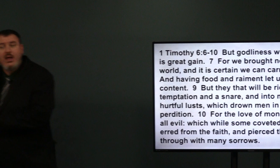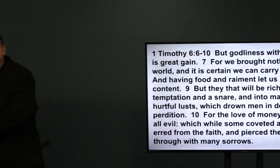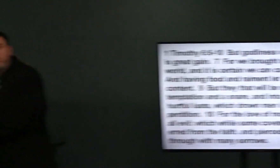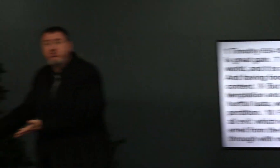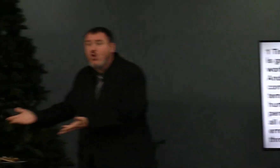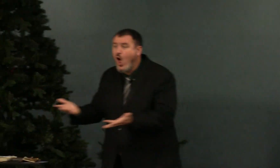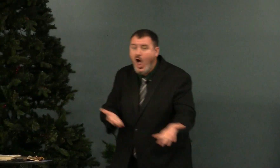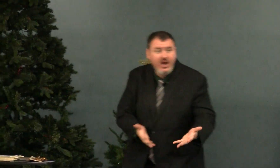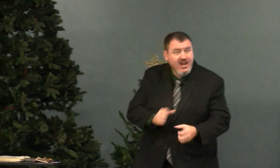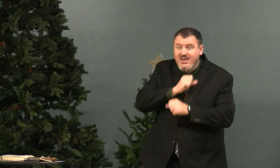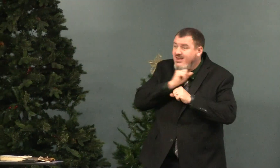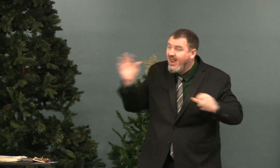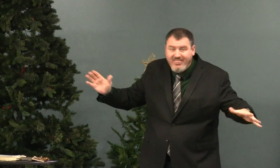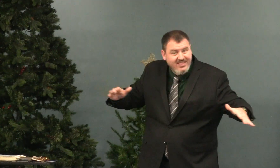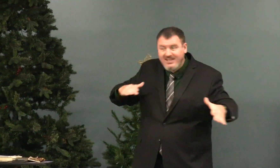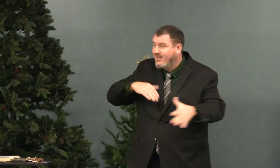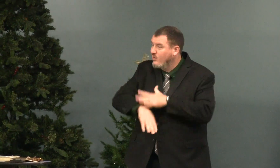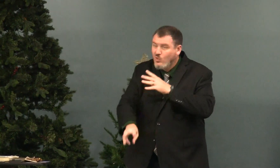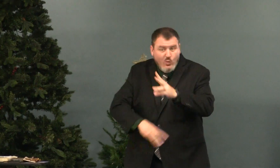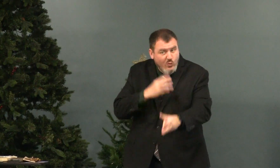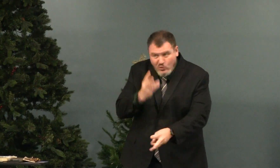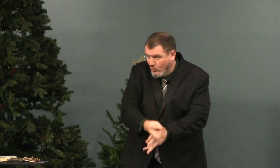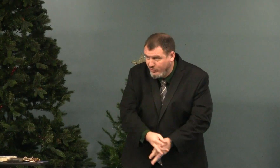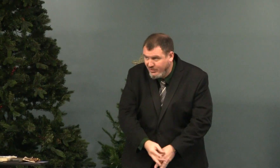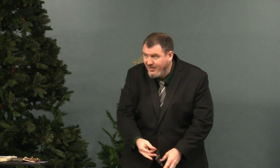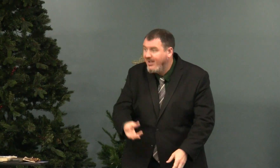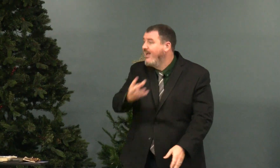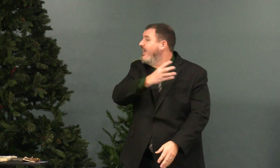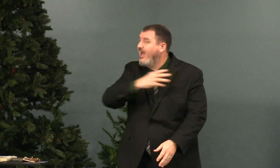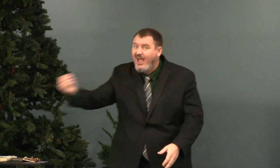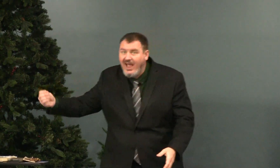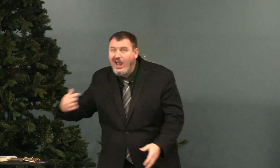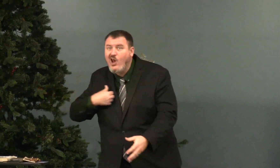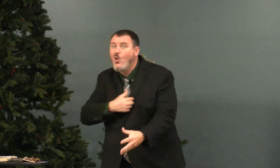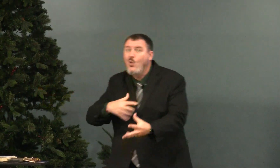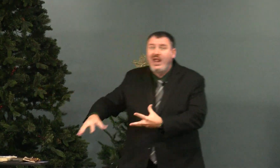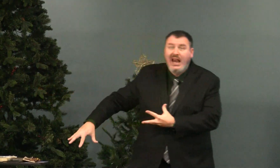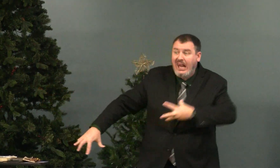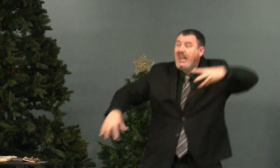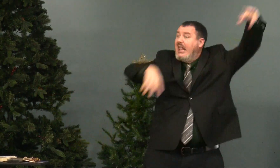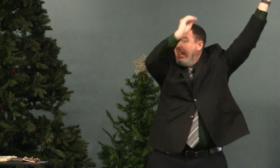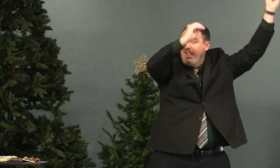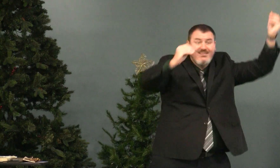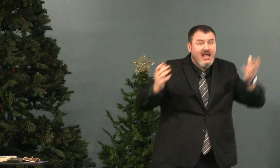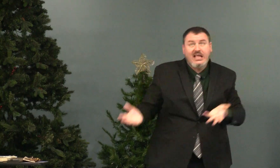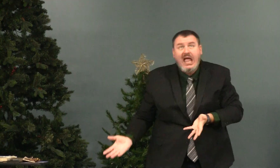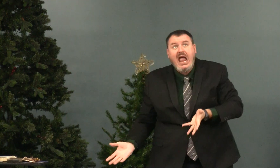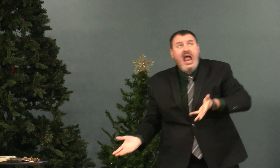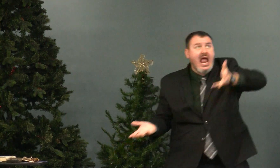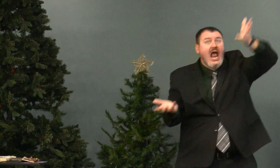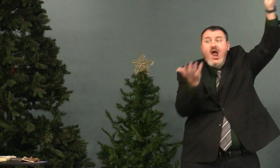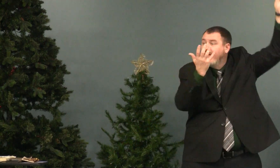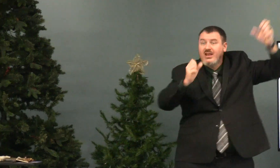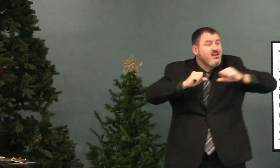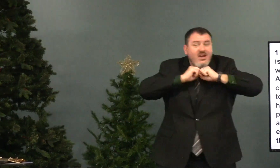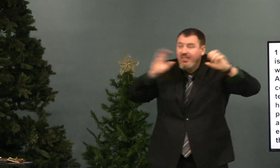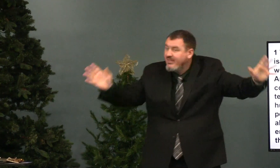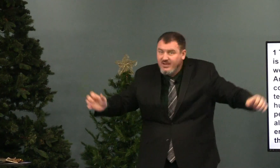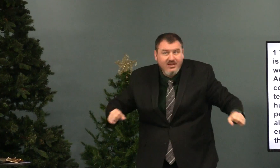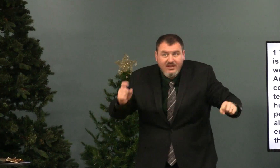For we brought nothing into this world and it is certain we can carry nothing